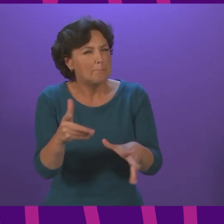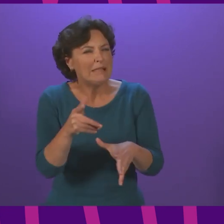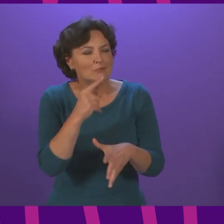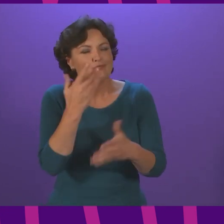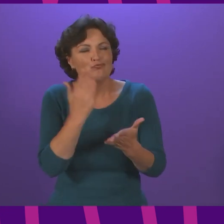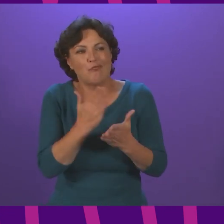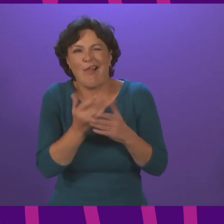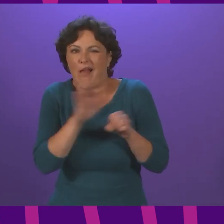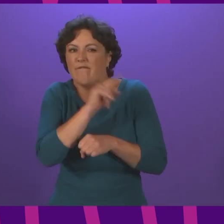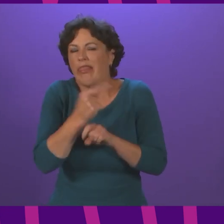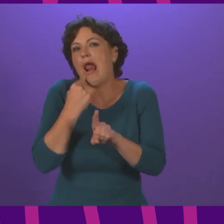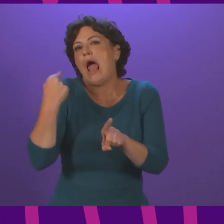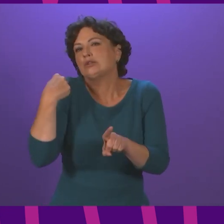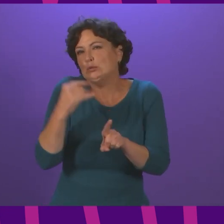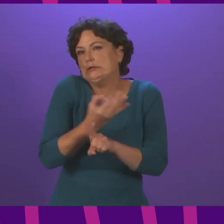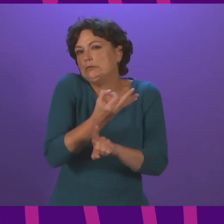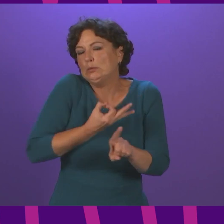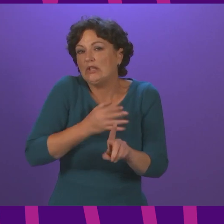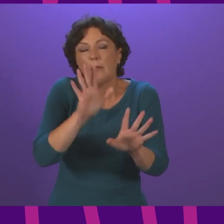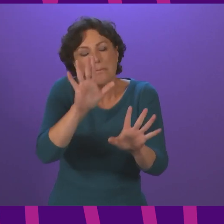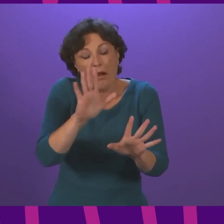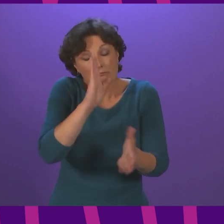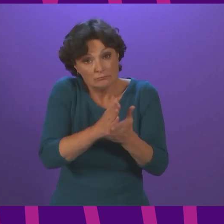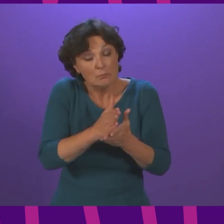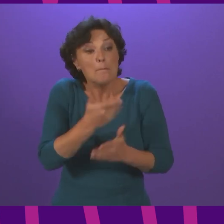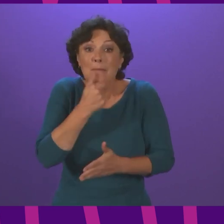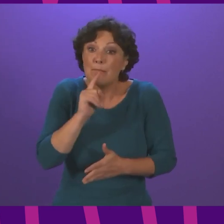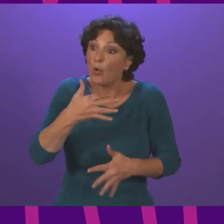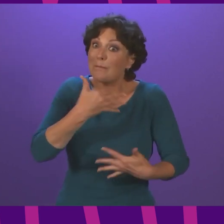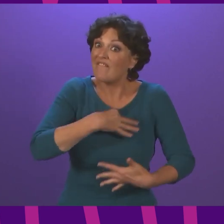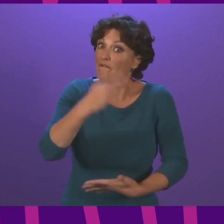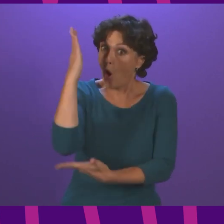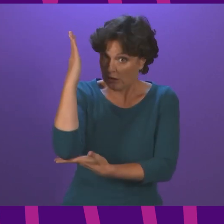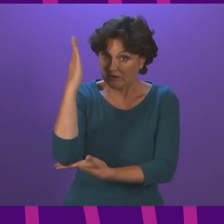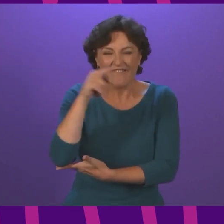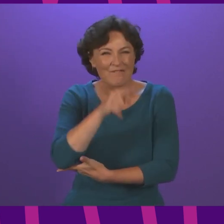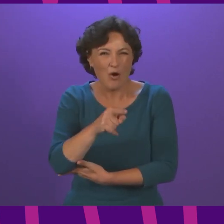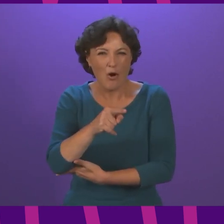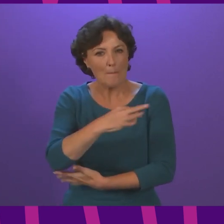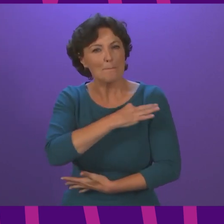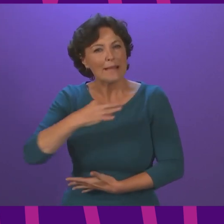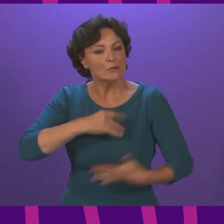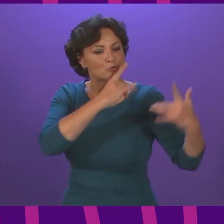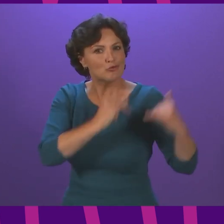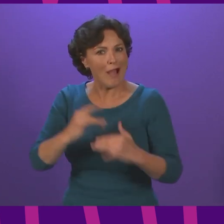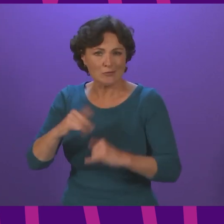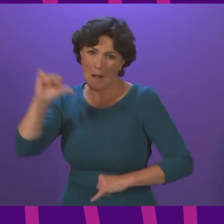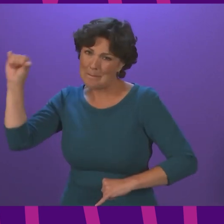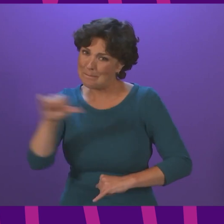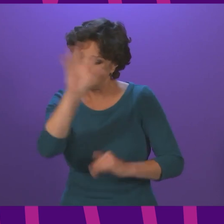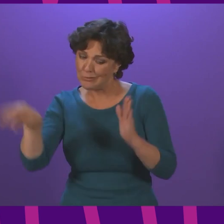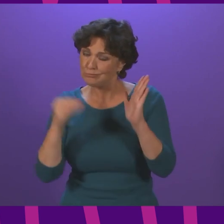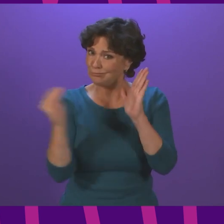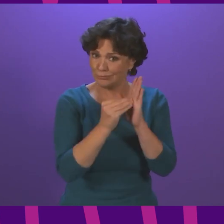response to a question last week to ensure that the vaccine status of those who volunteer for clinical trials is correctly presented on the vaccine